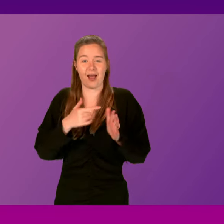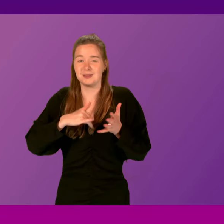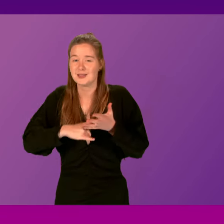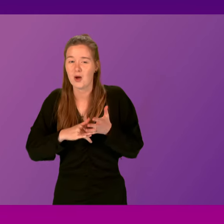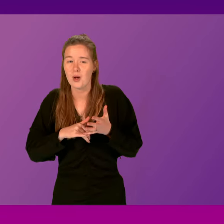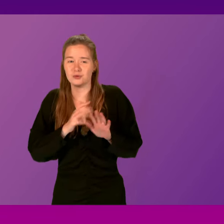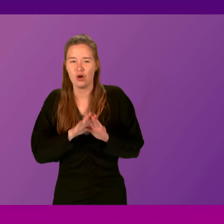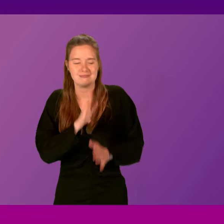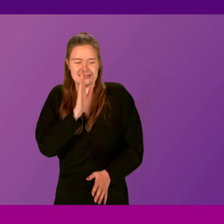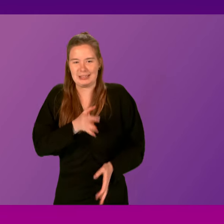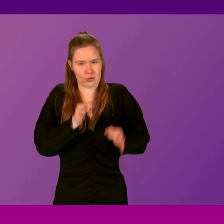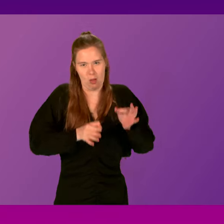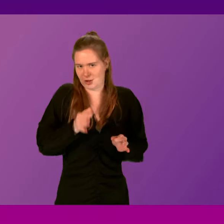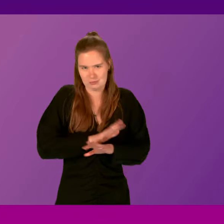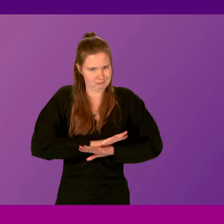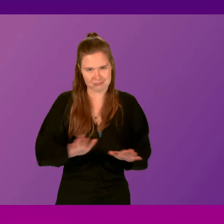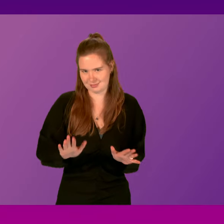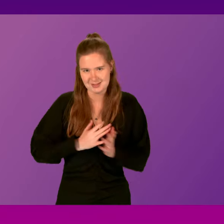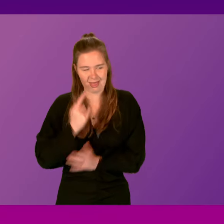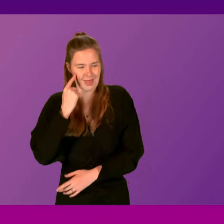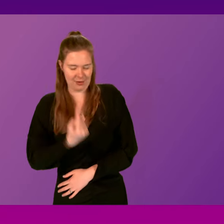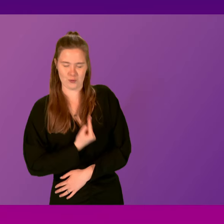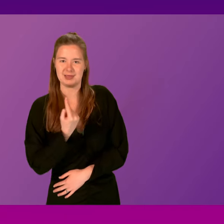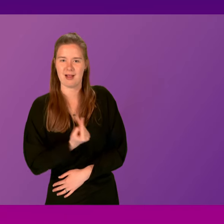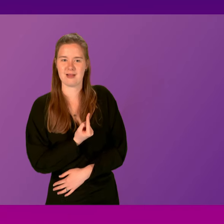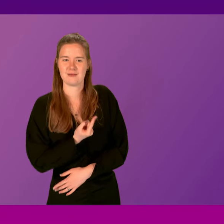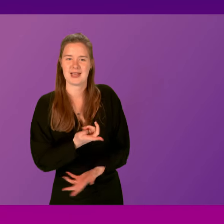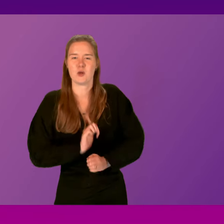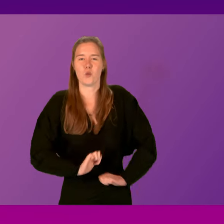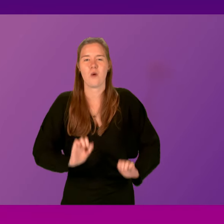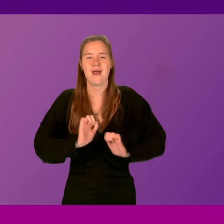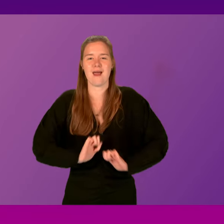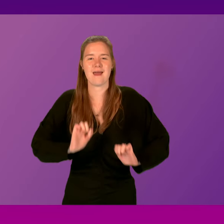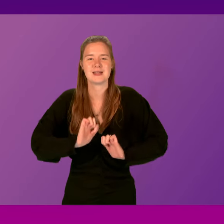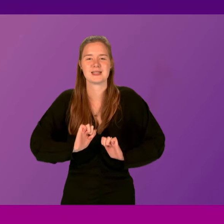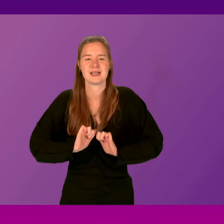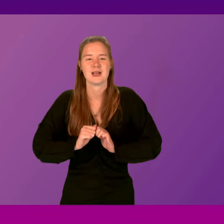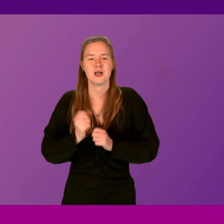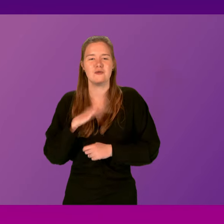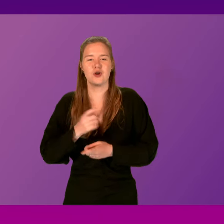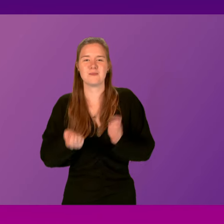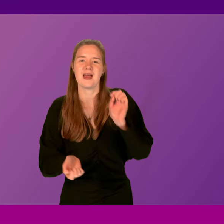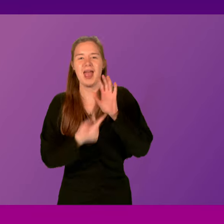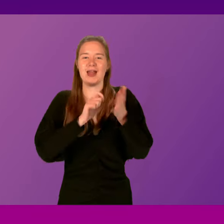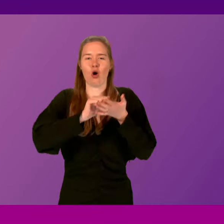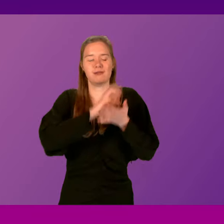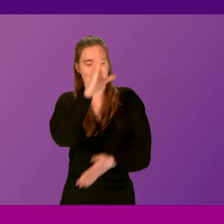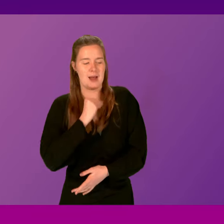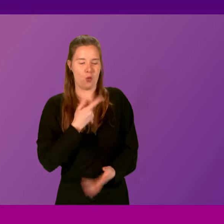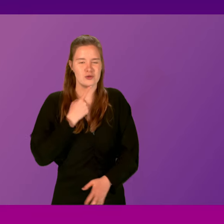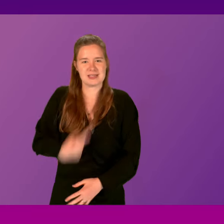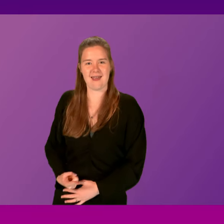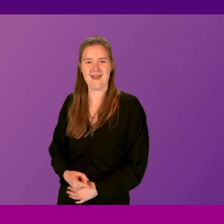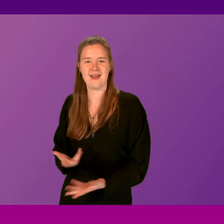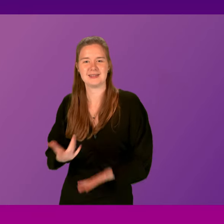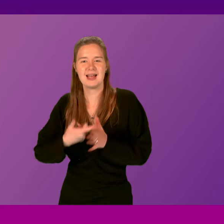Awar is not a serious politician. He doesn't think for himself. He waits until he gets the memo from head office. I don't know, I